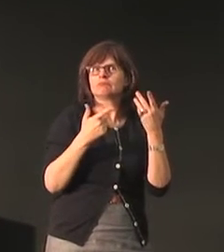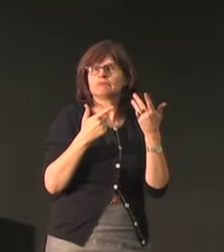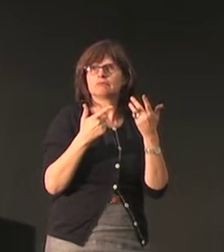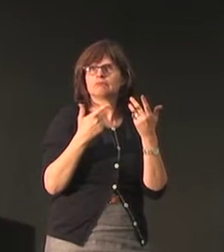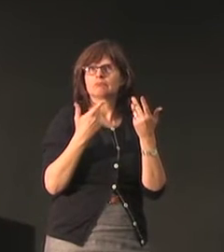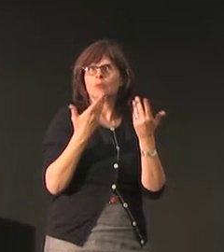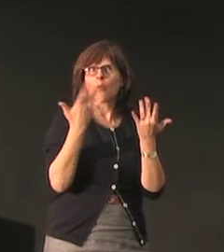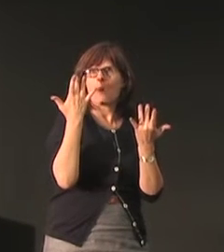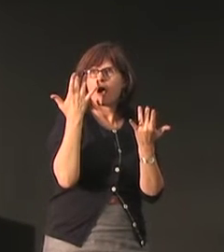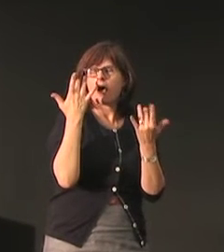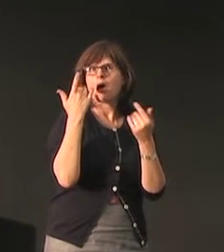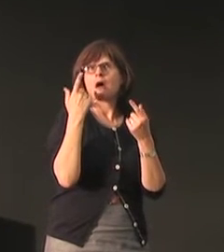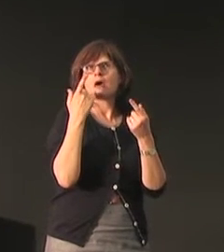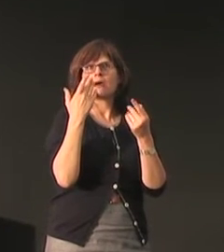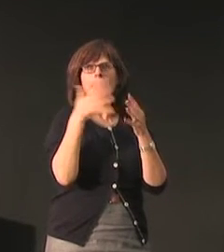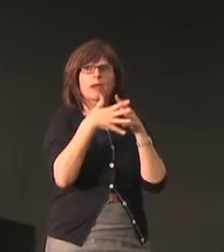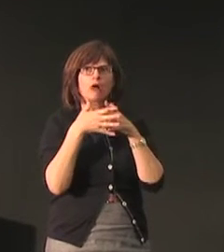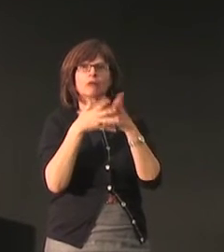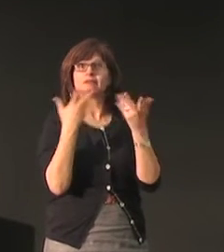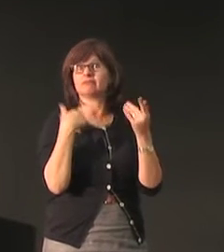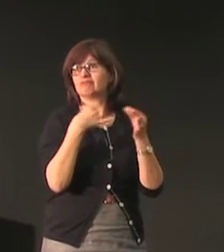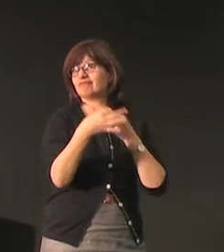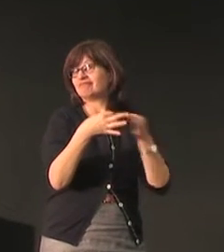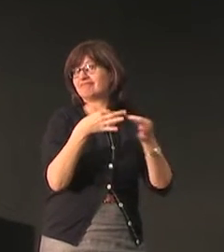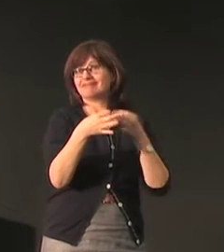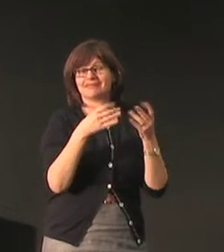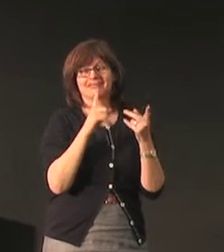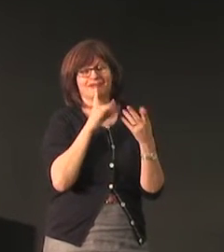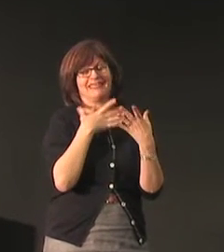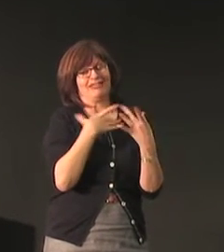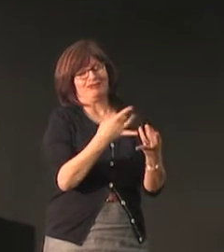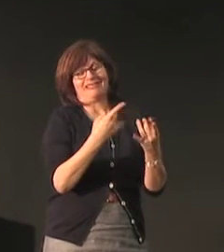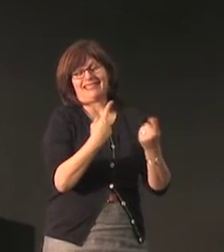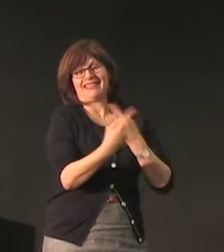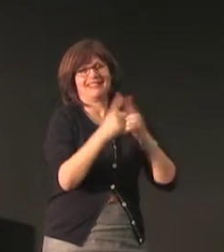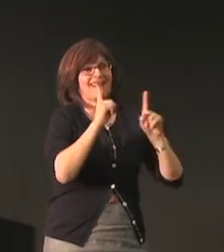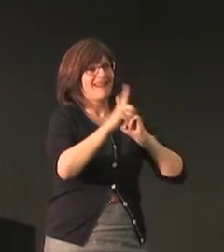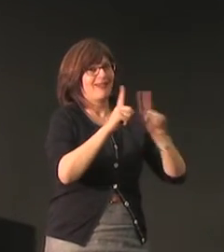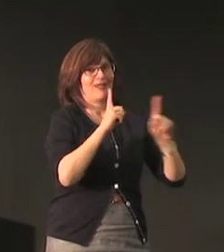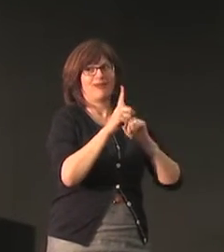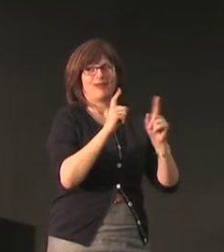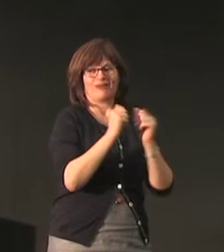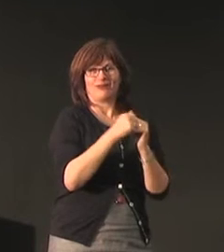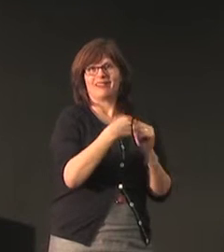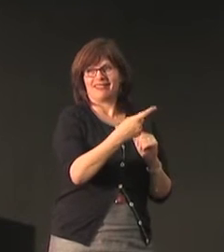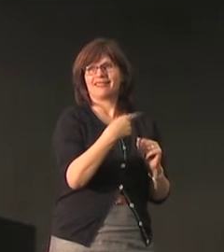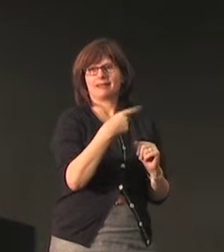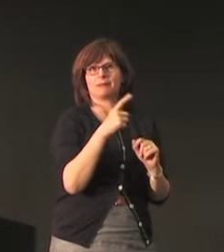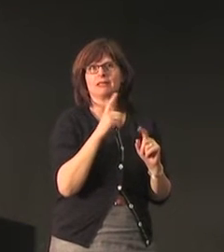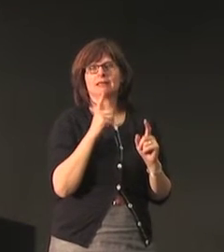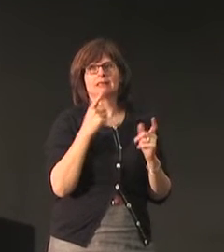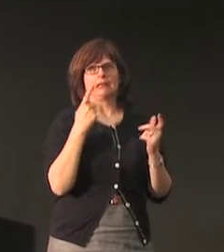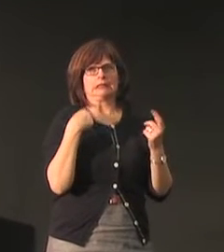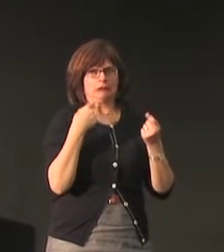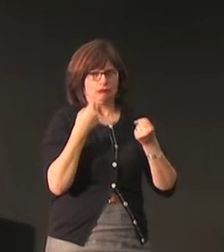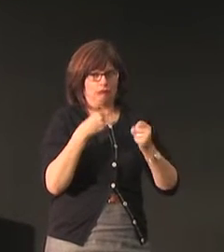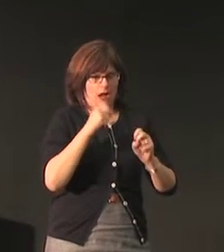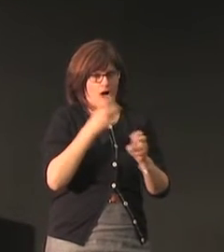there are many things that they want to know about and they ask me a lot of questions about Americans and we have many many interesting